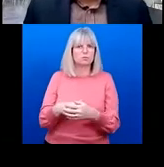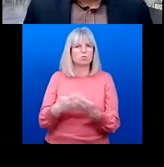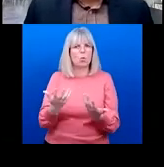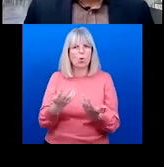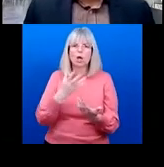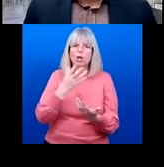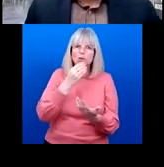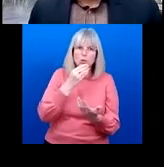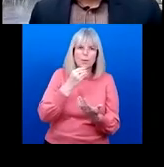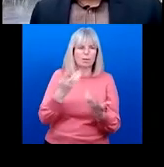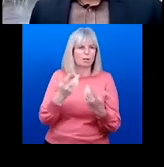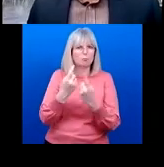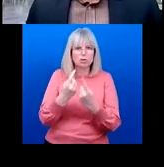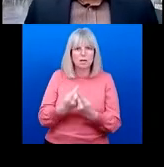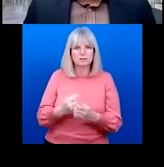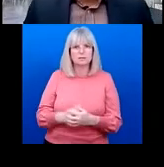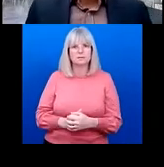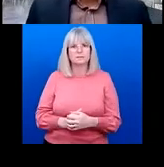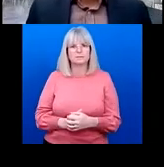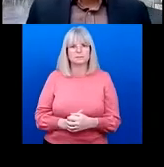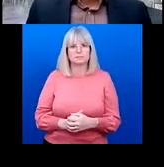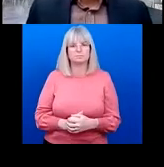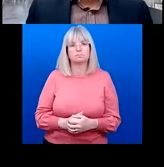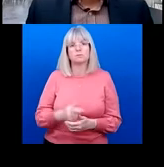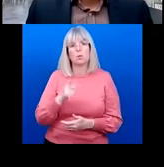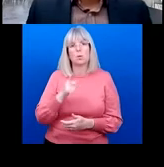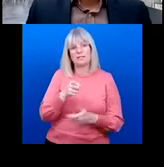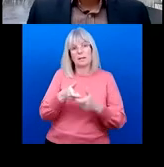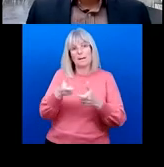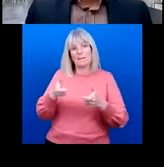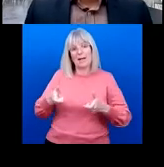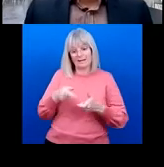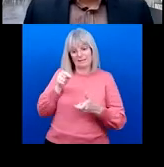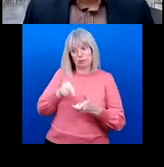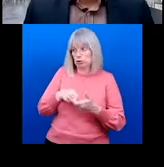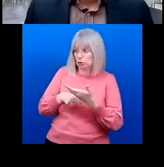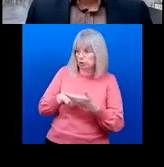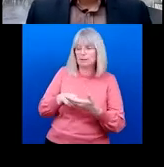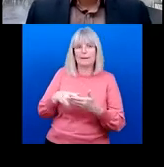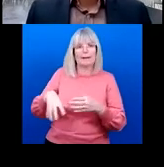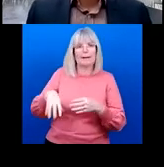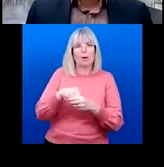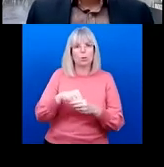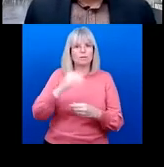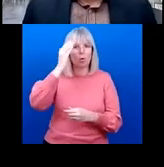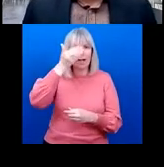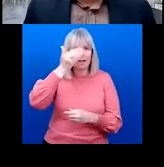products and infrastructure. Alakos So this package will of course include interventions for cataract and refractive error, but also many other eye